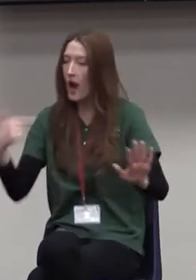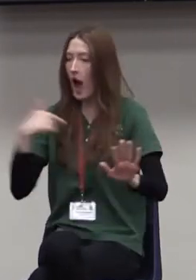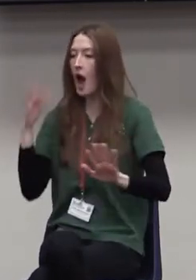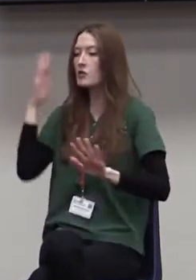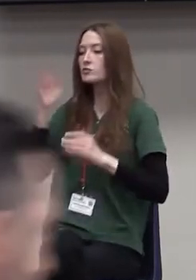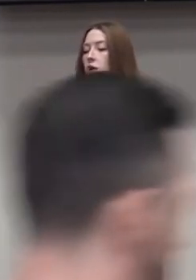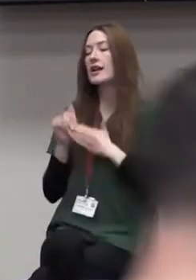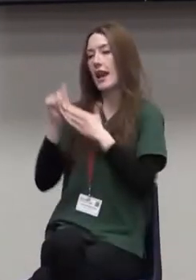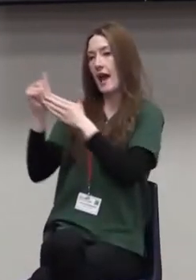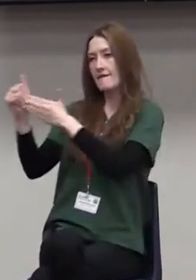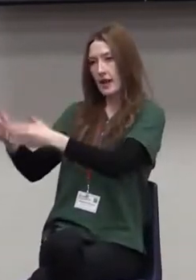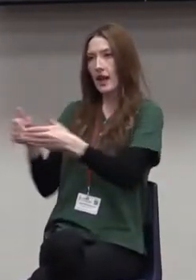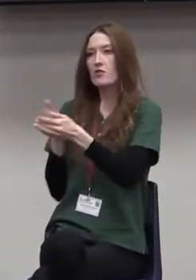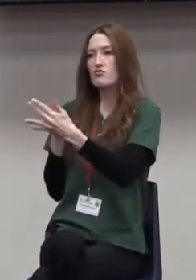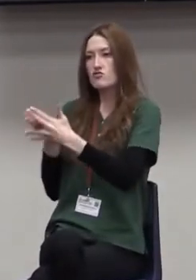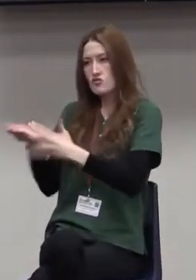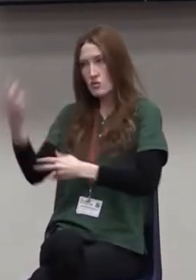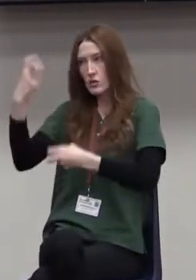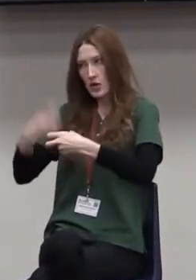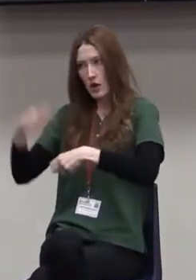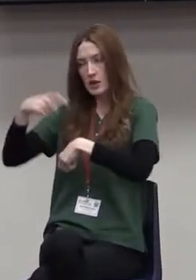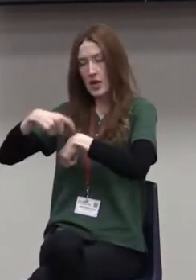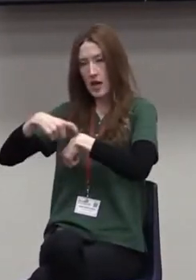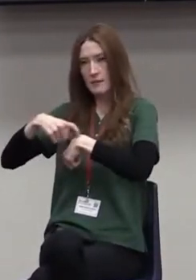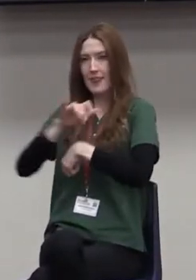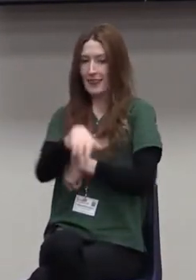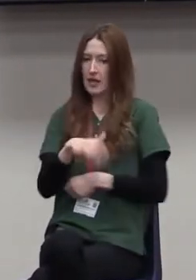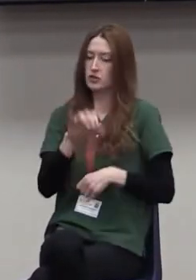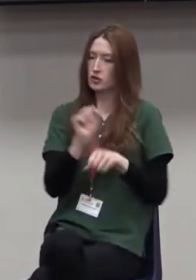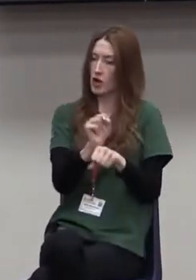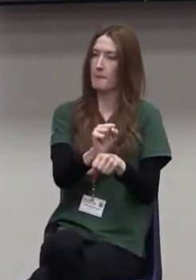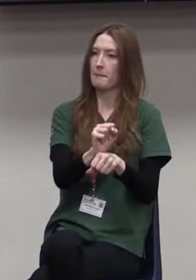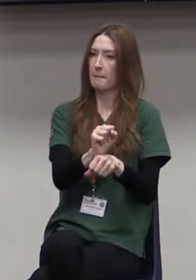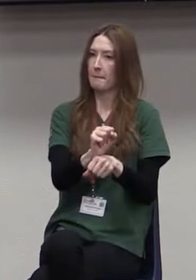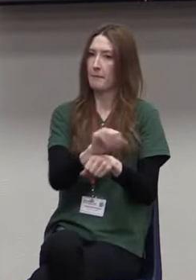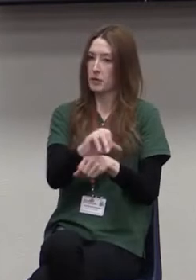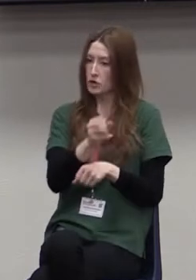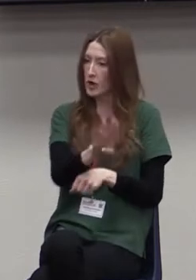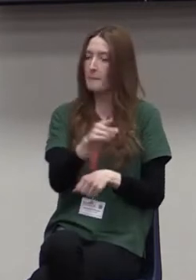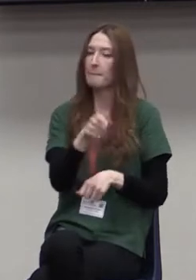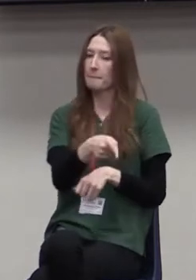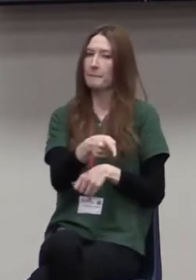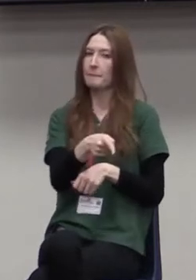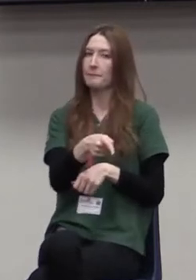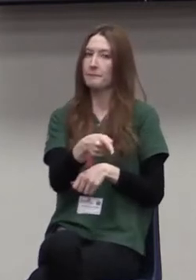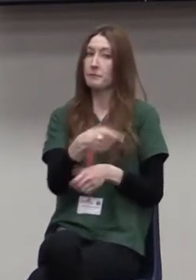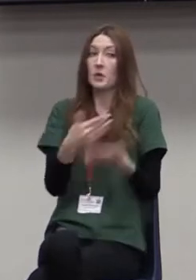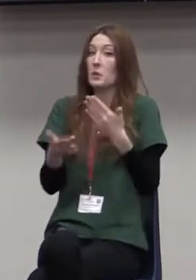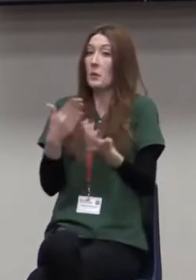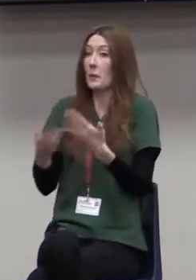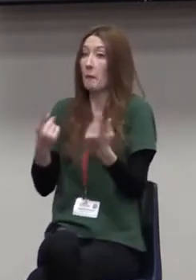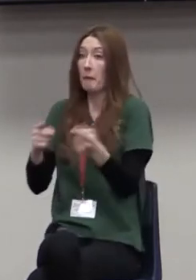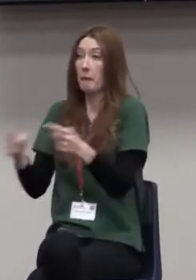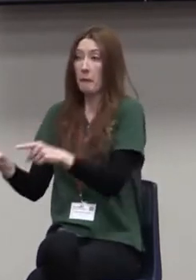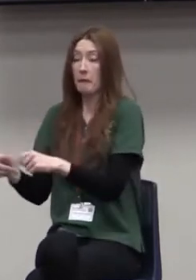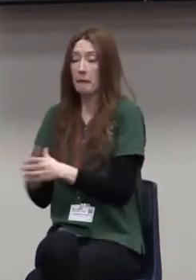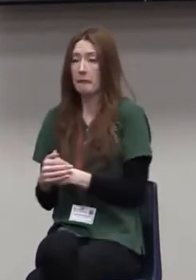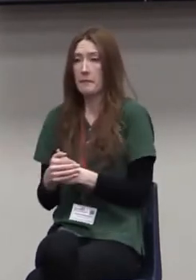through those difficult times. And whatever that may be. And from my perspective,